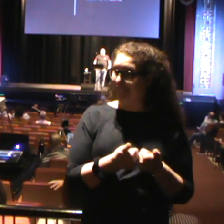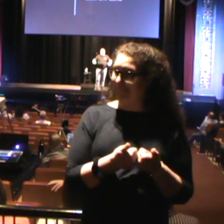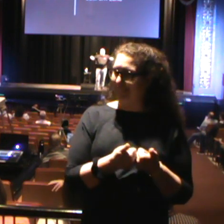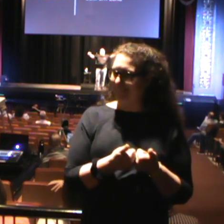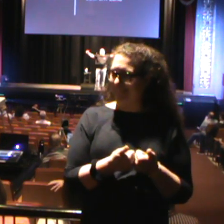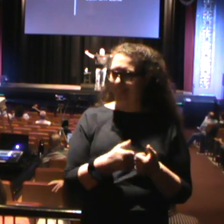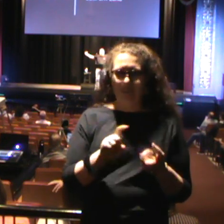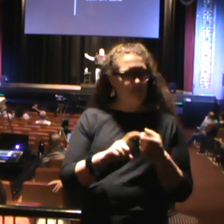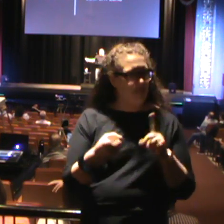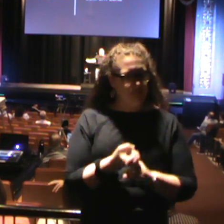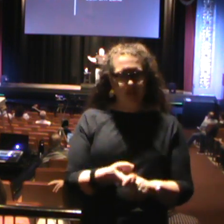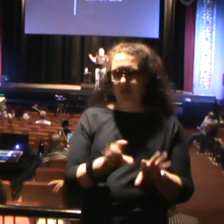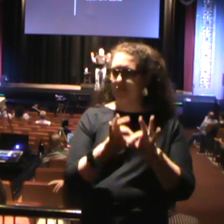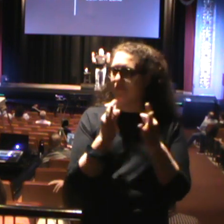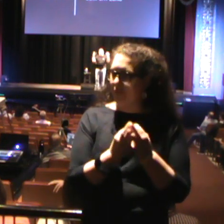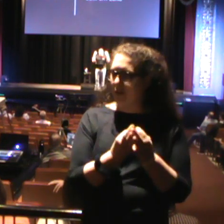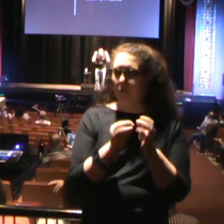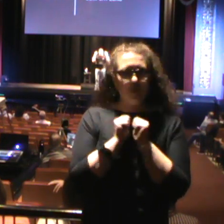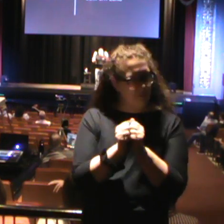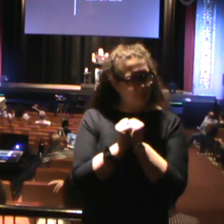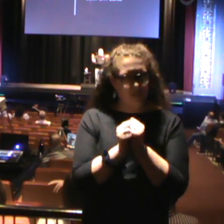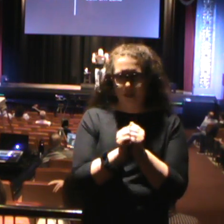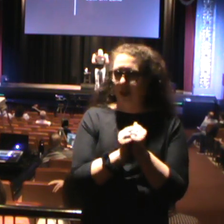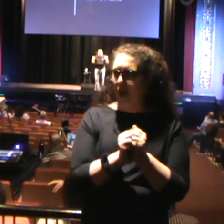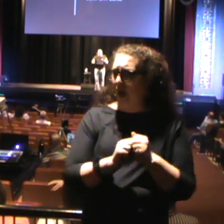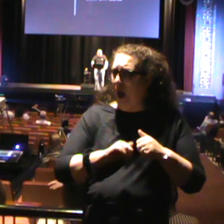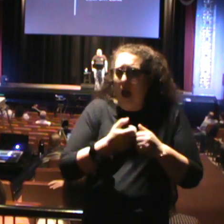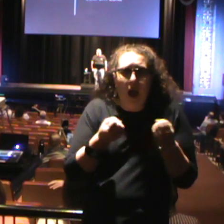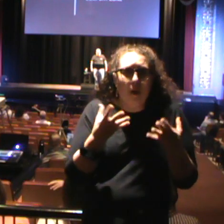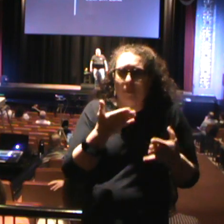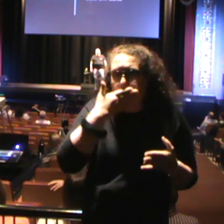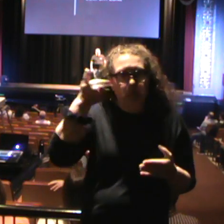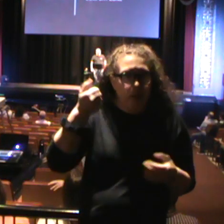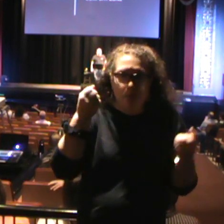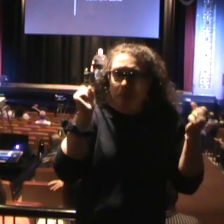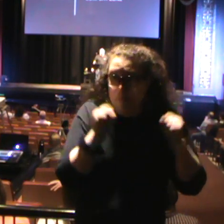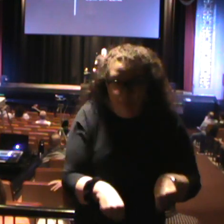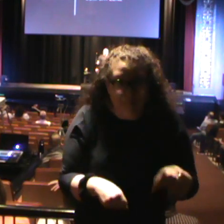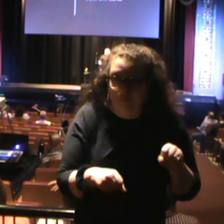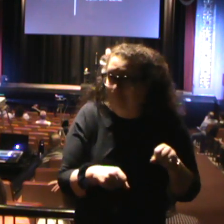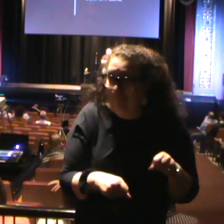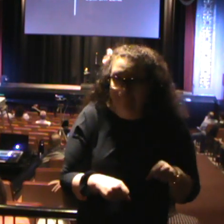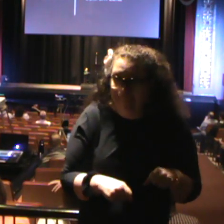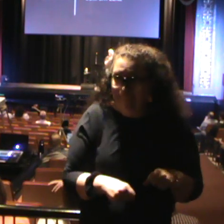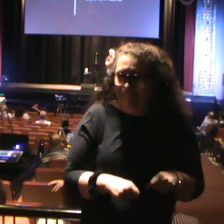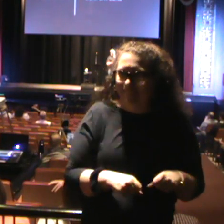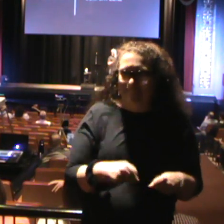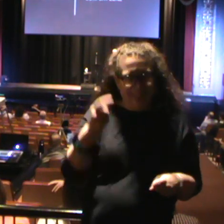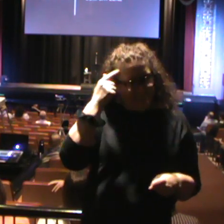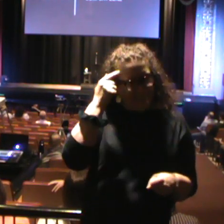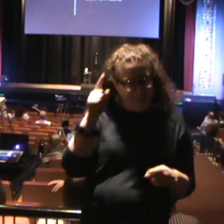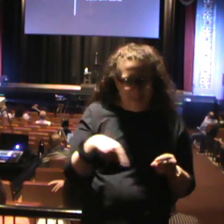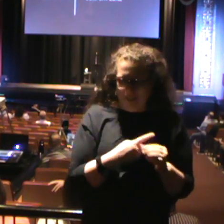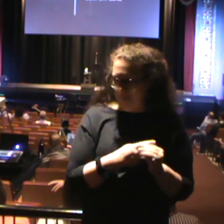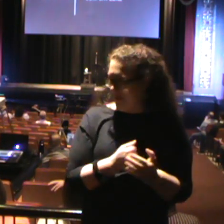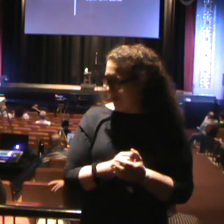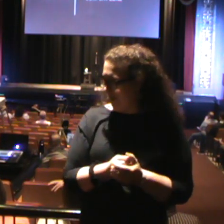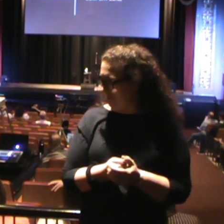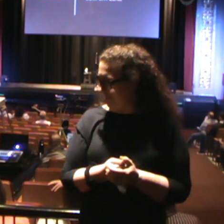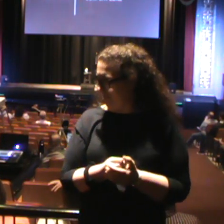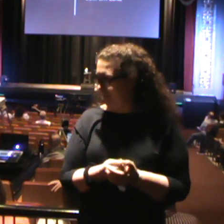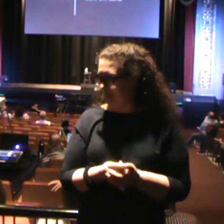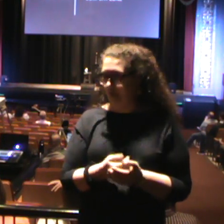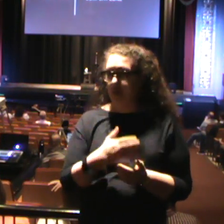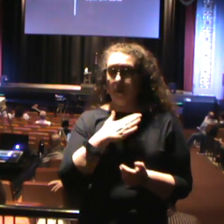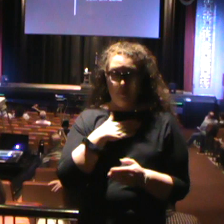Your friends and family get to do it with you. How much better could it be? Like, you think about when we left Mount